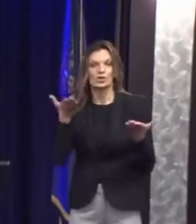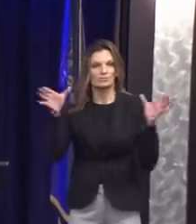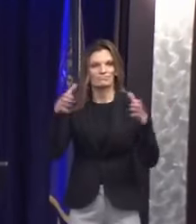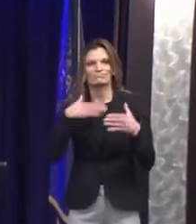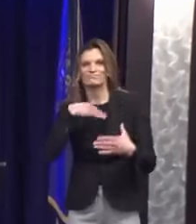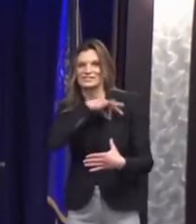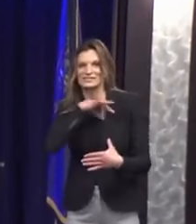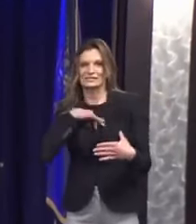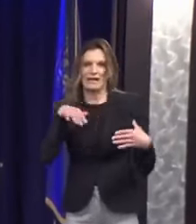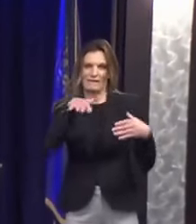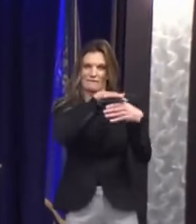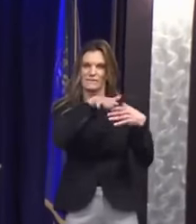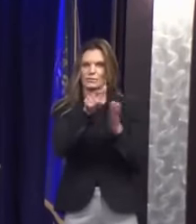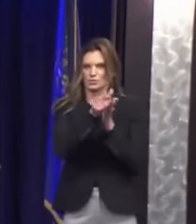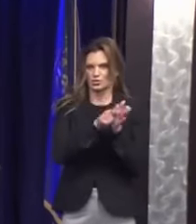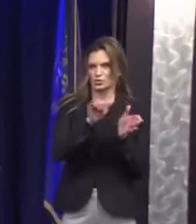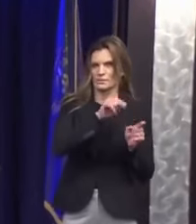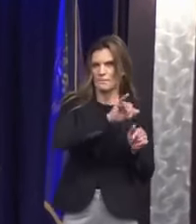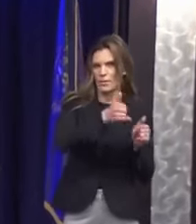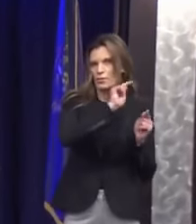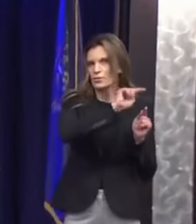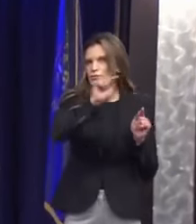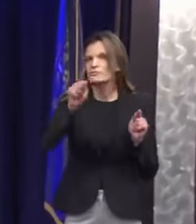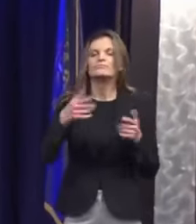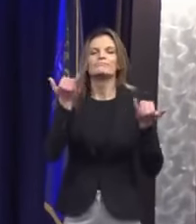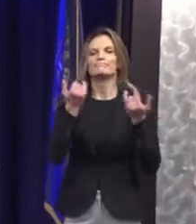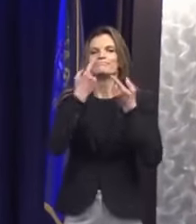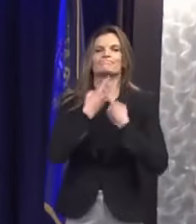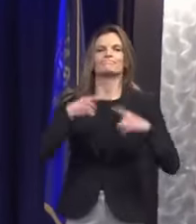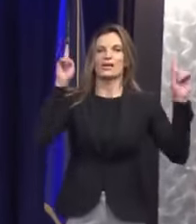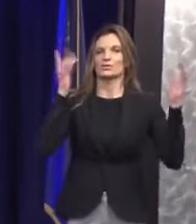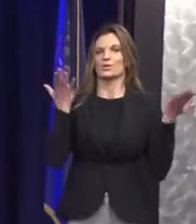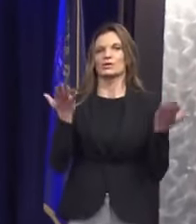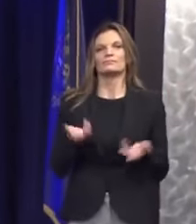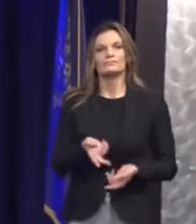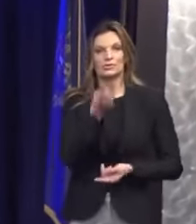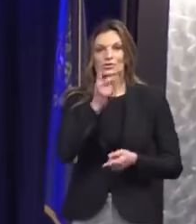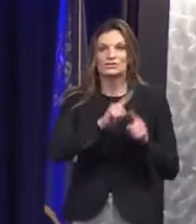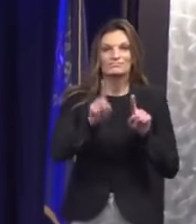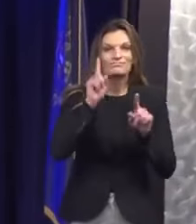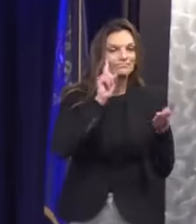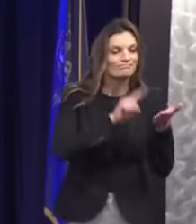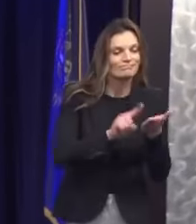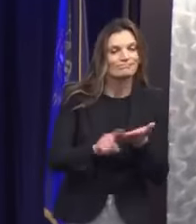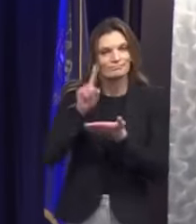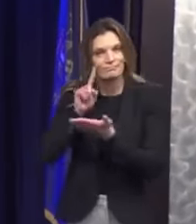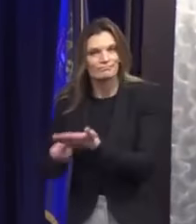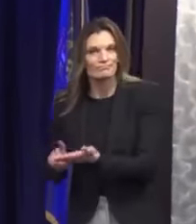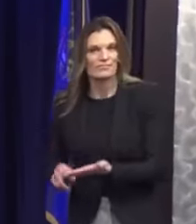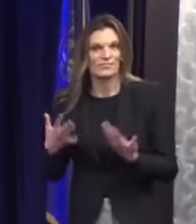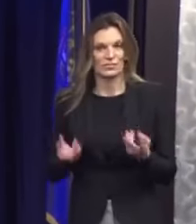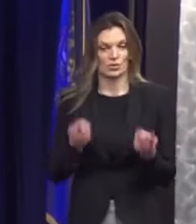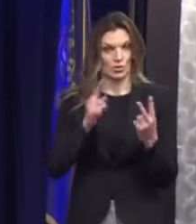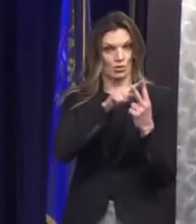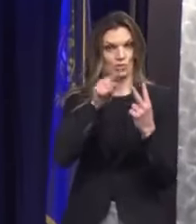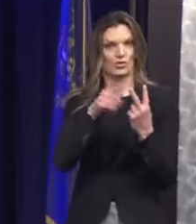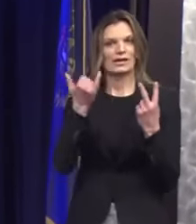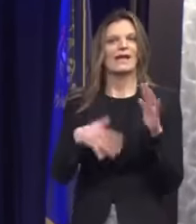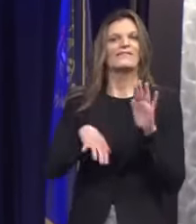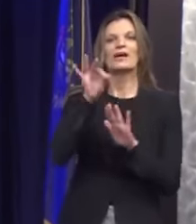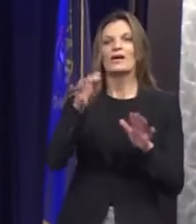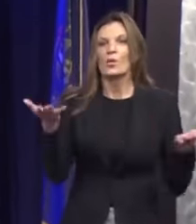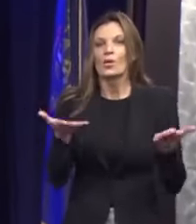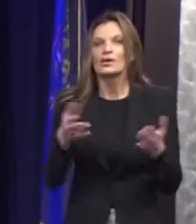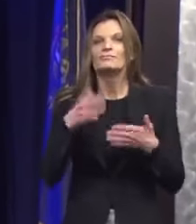Attorney General to announce the findings of two investigations conducted by our office, both of which have garnered significant